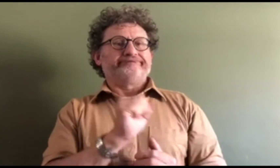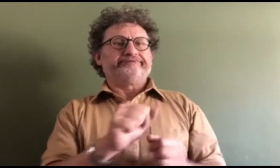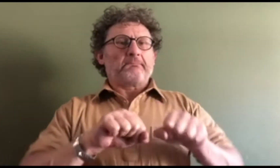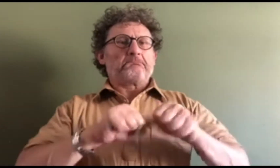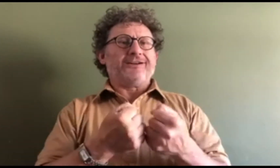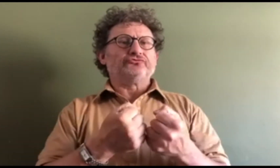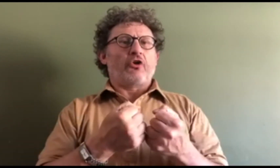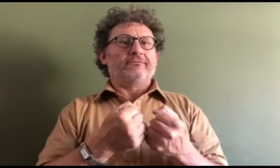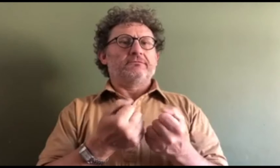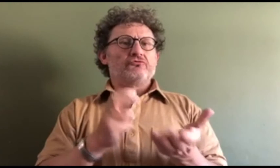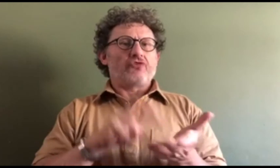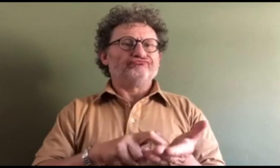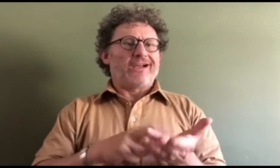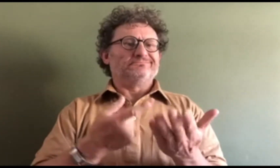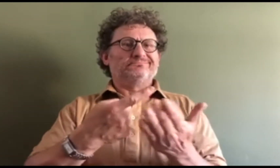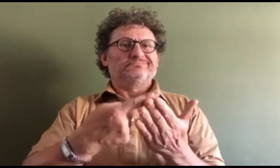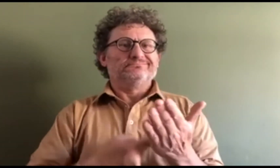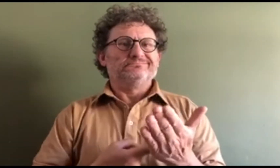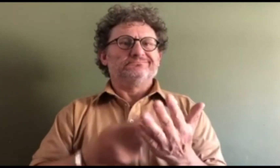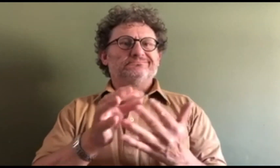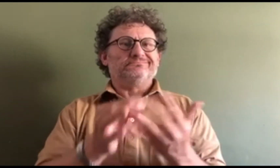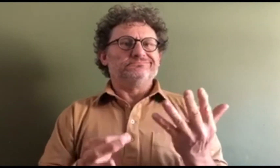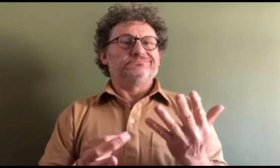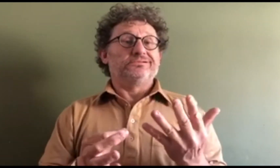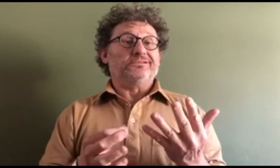because there was a breach of contract and other elements.